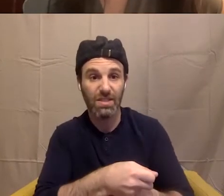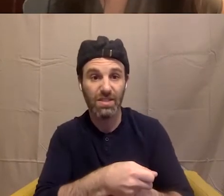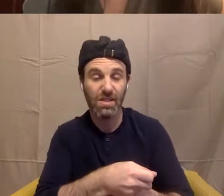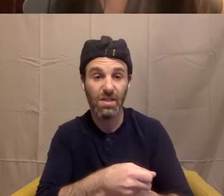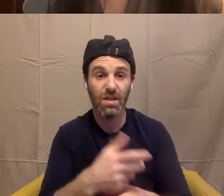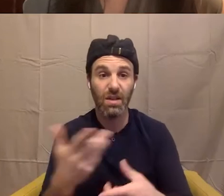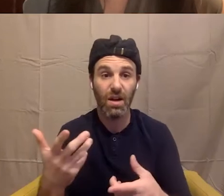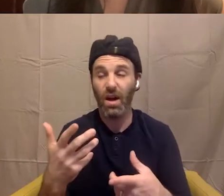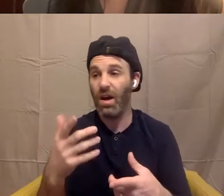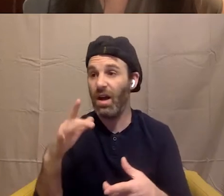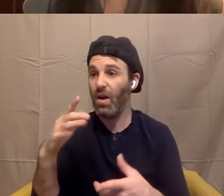we are actually not the thing we think we are.